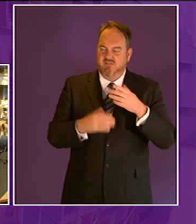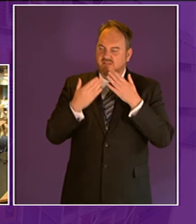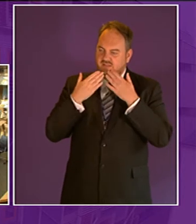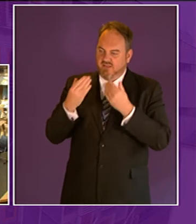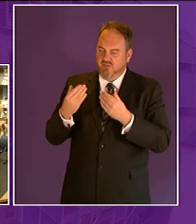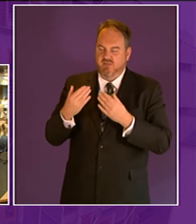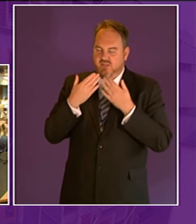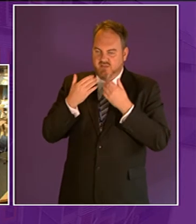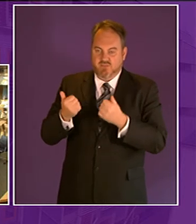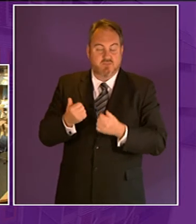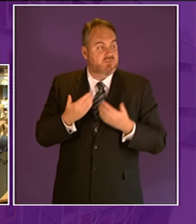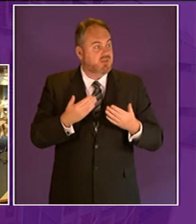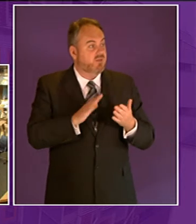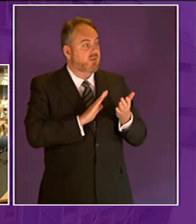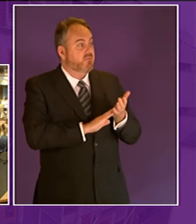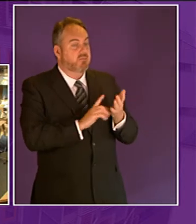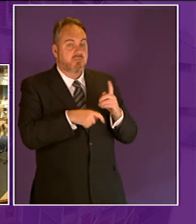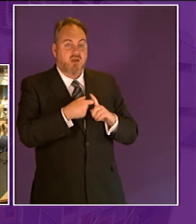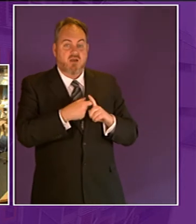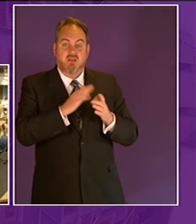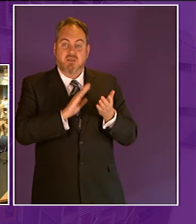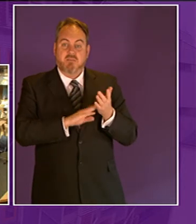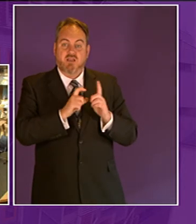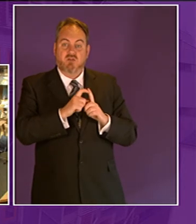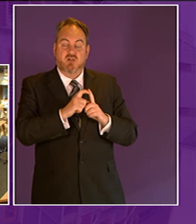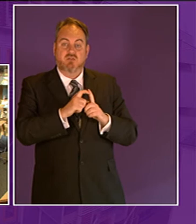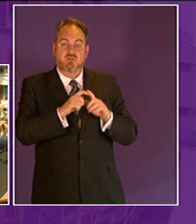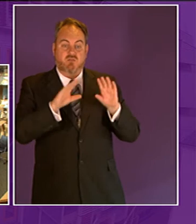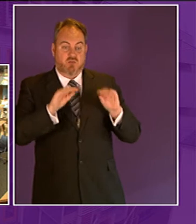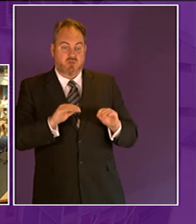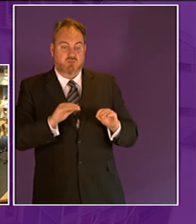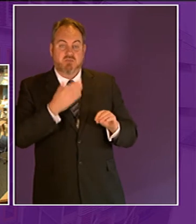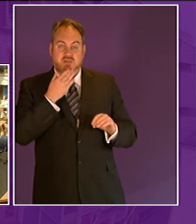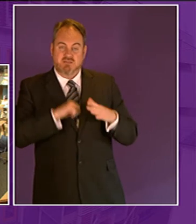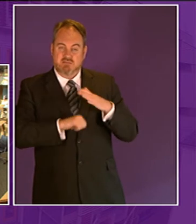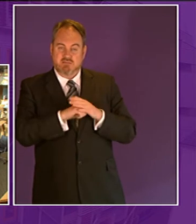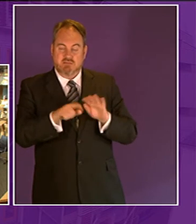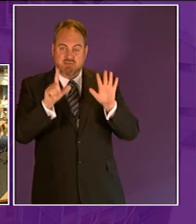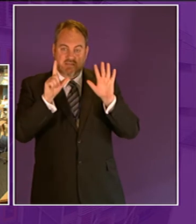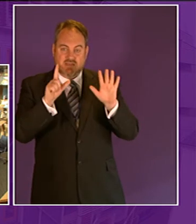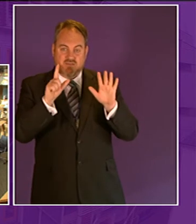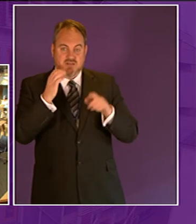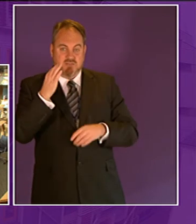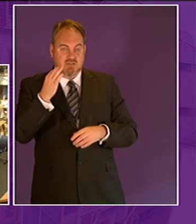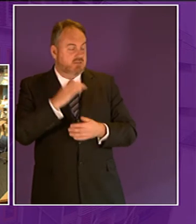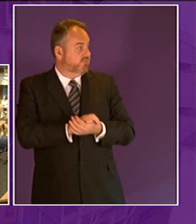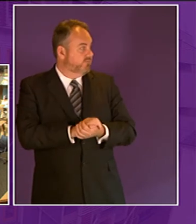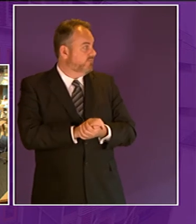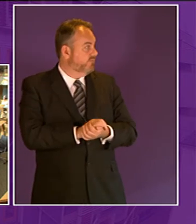i call mark mcdonald to close for the government minister seven minutes or thereabouts please thank you very much presiding officer i welcome this evening's debate